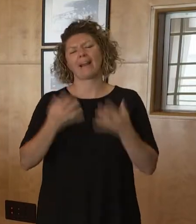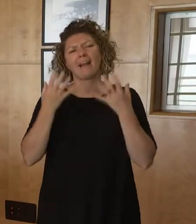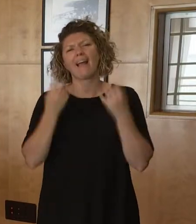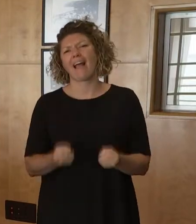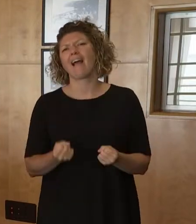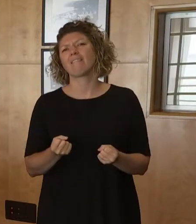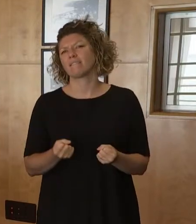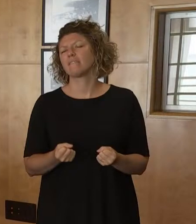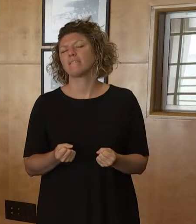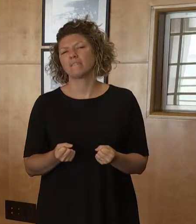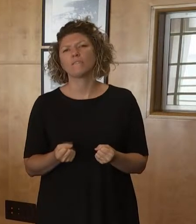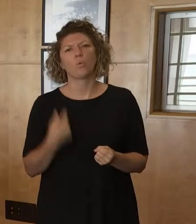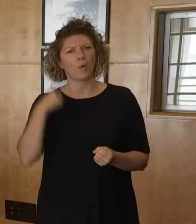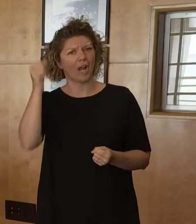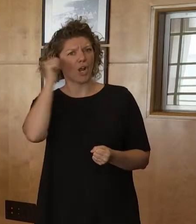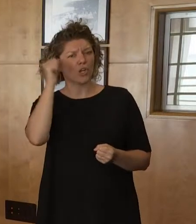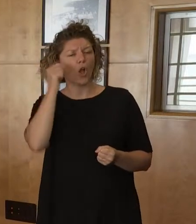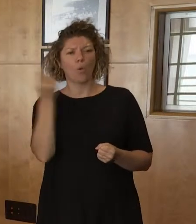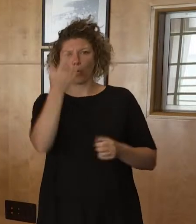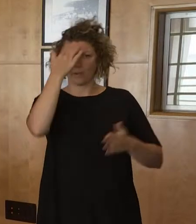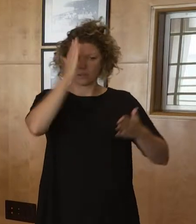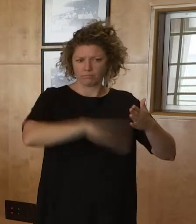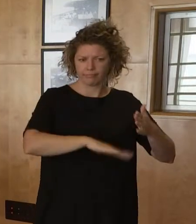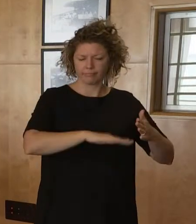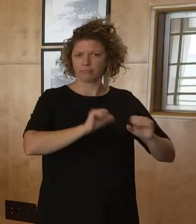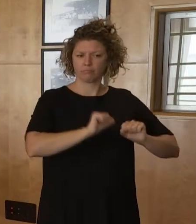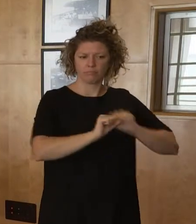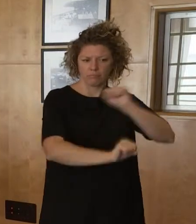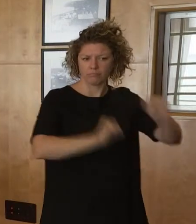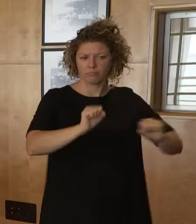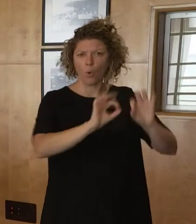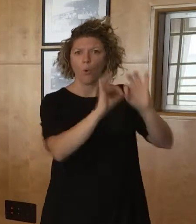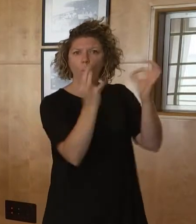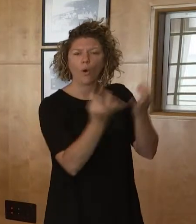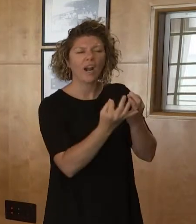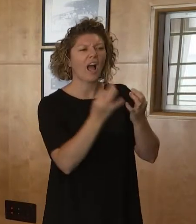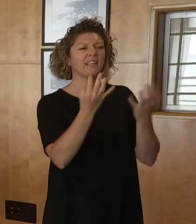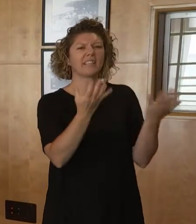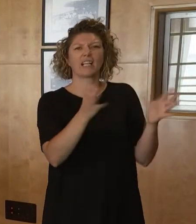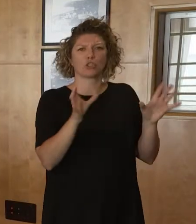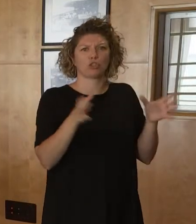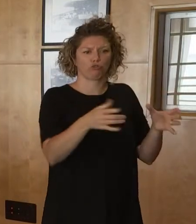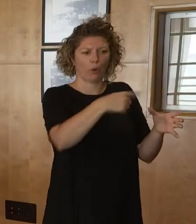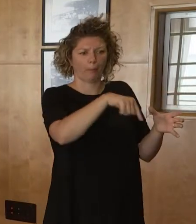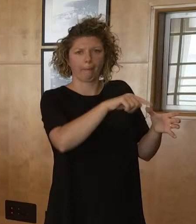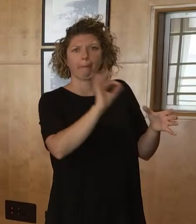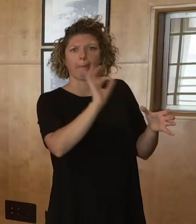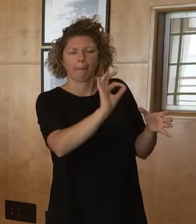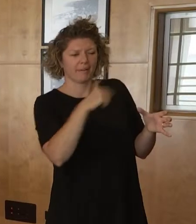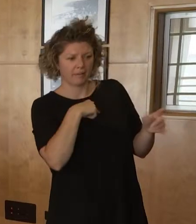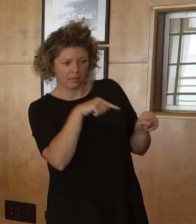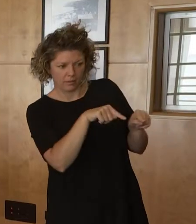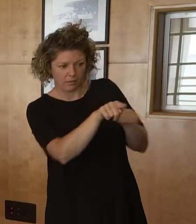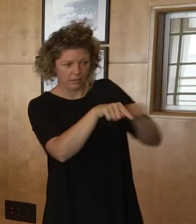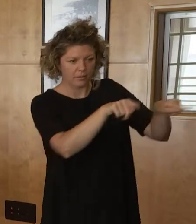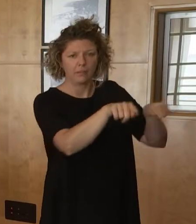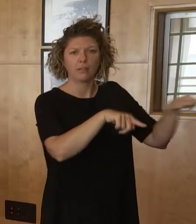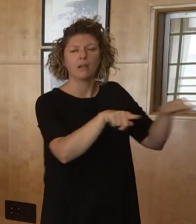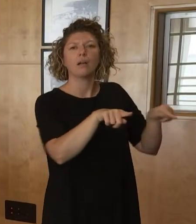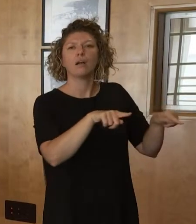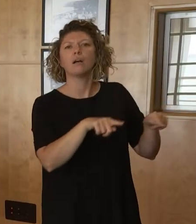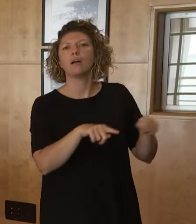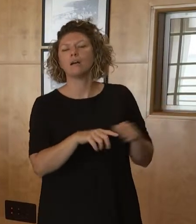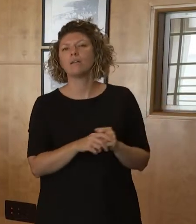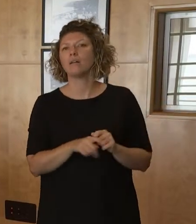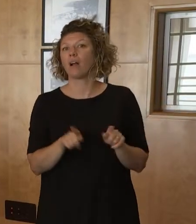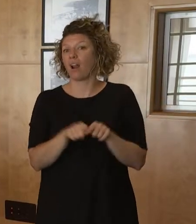emergency services. So, we have those local community organisations and groups feeding into incident management teams, for